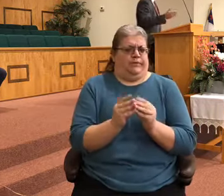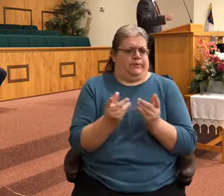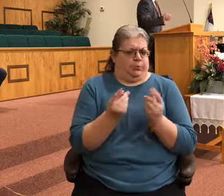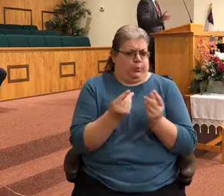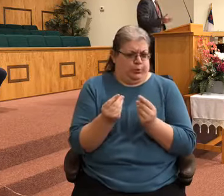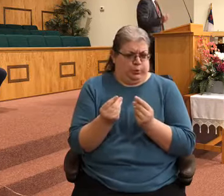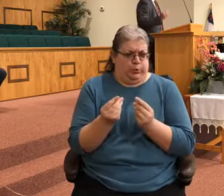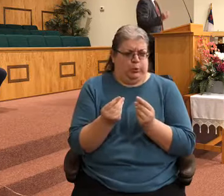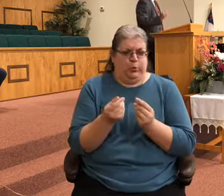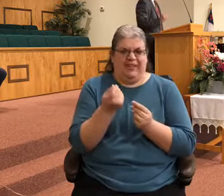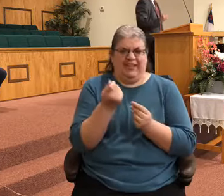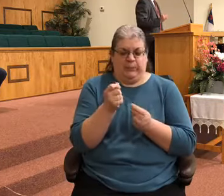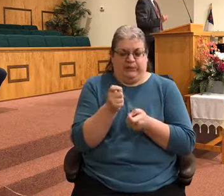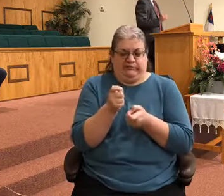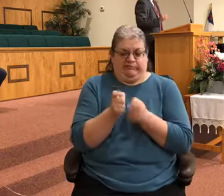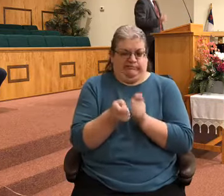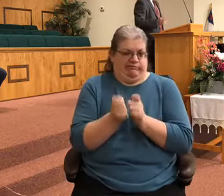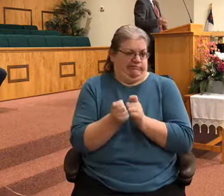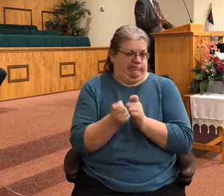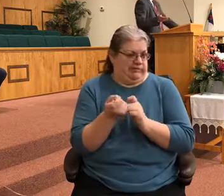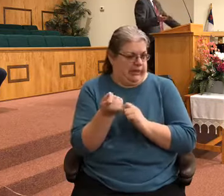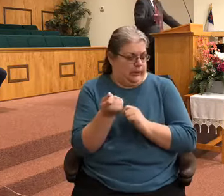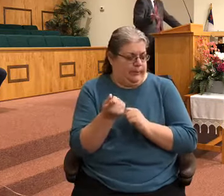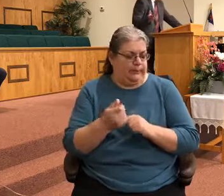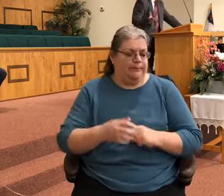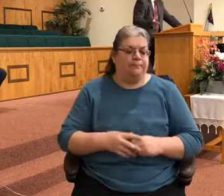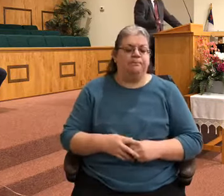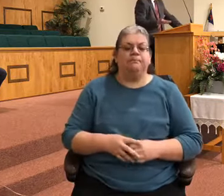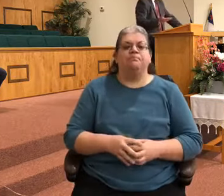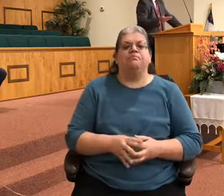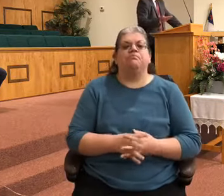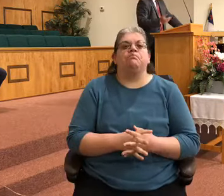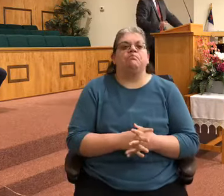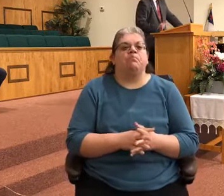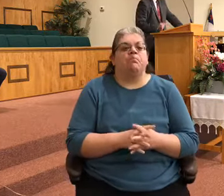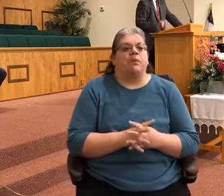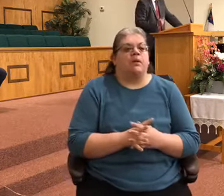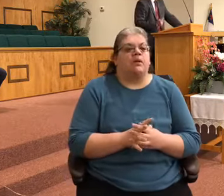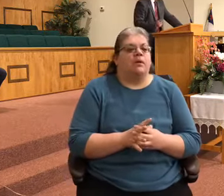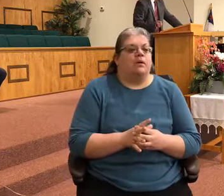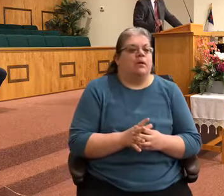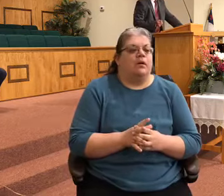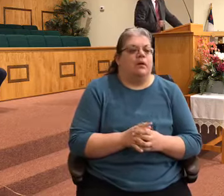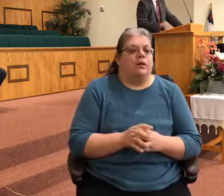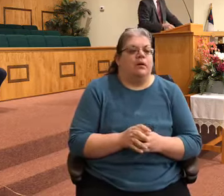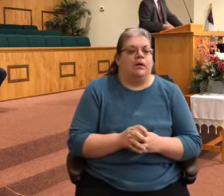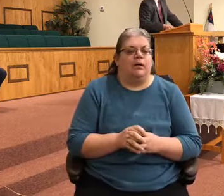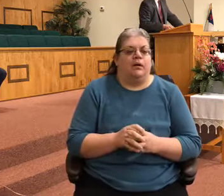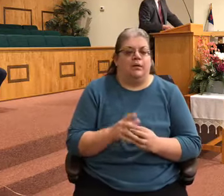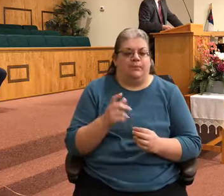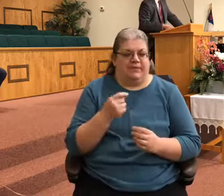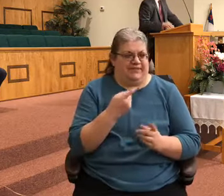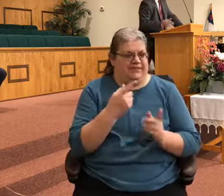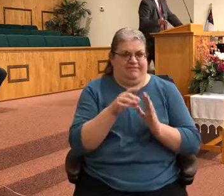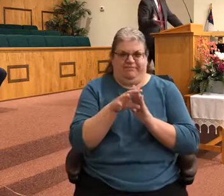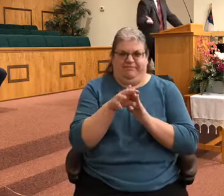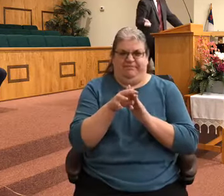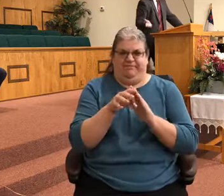changing things up just a little bit with this ministry format. Just a little